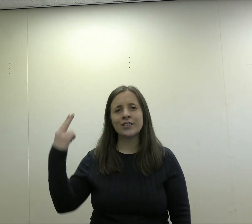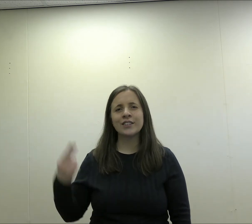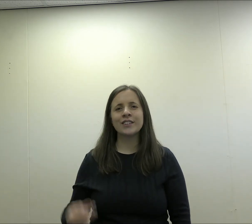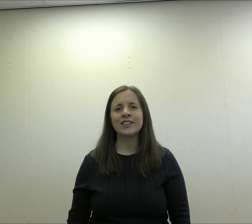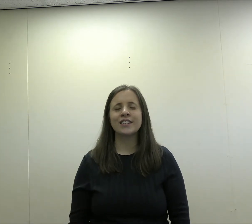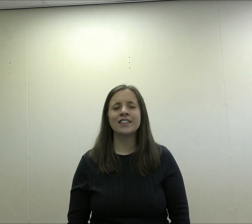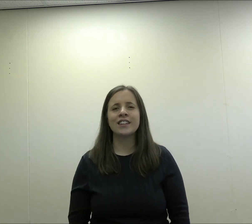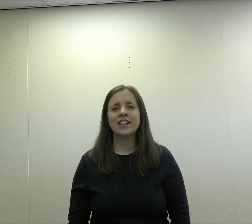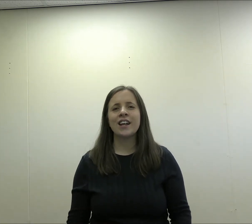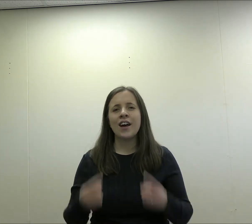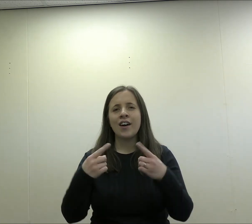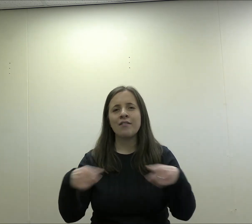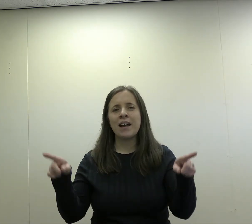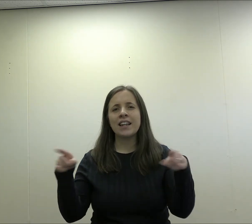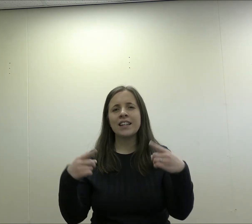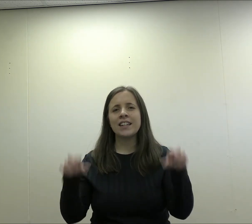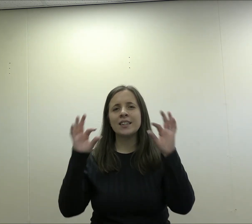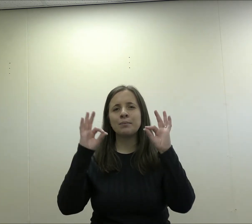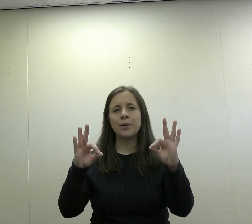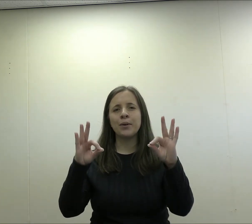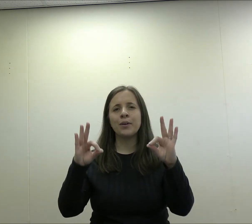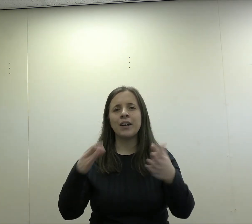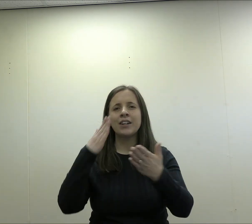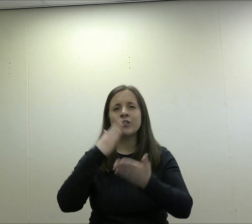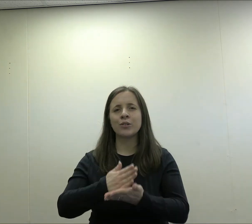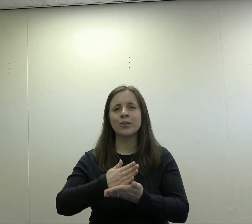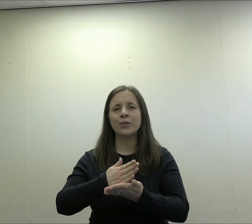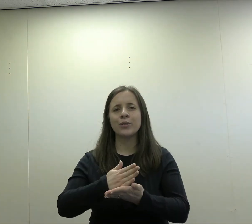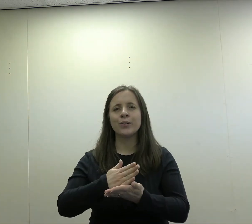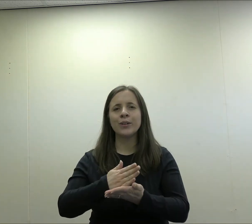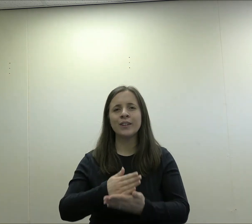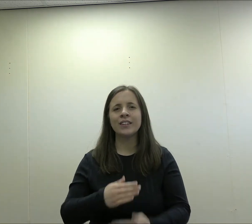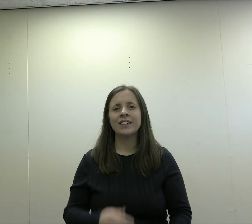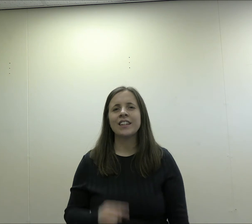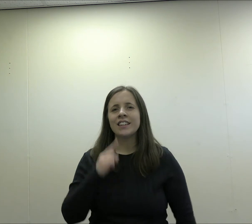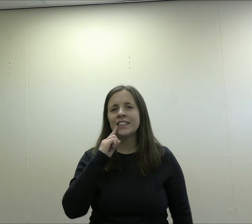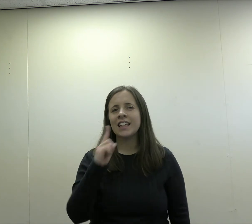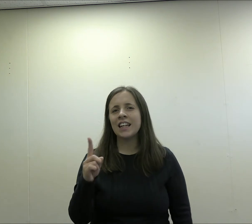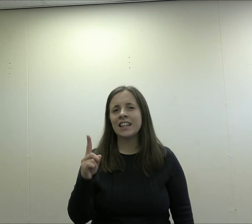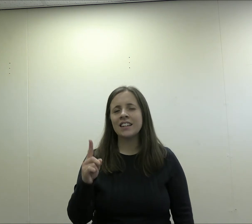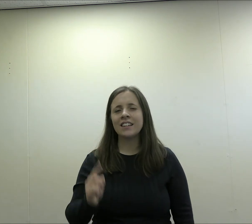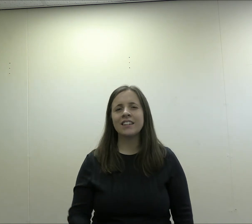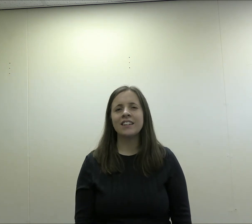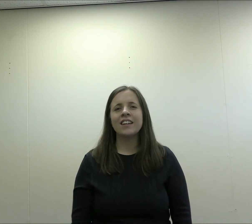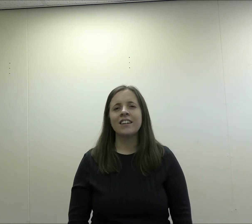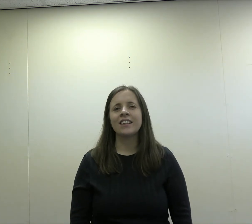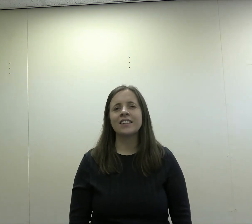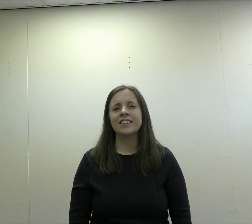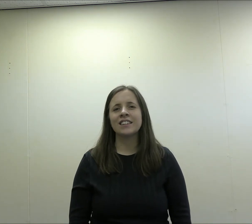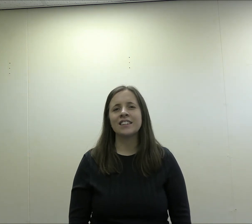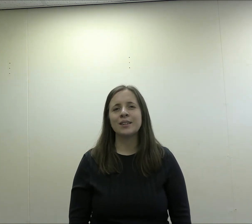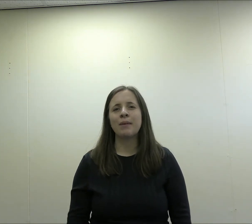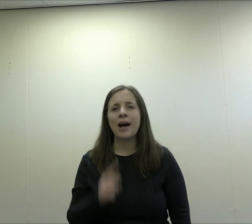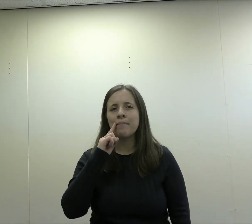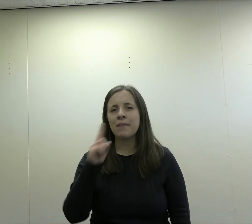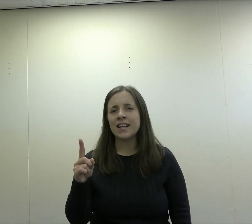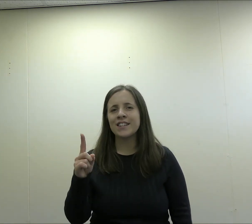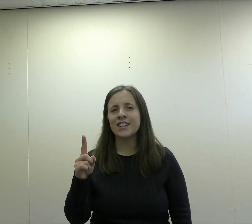a melody pure and true Singing, this is my message